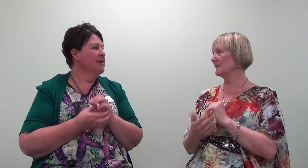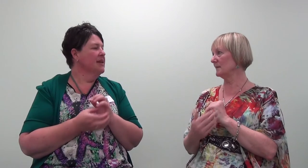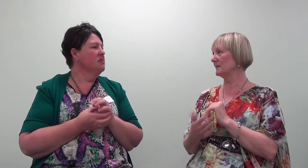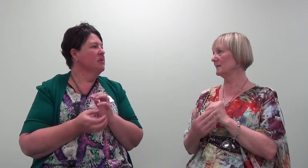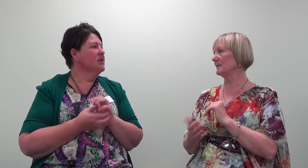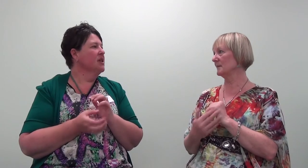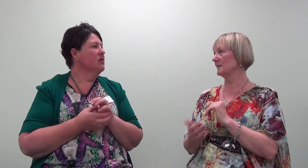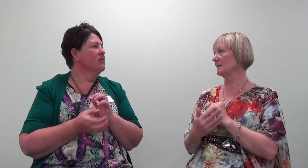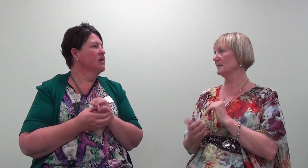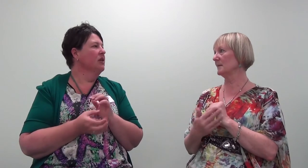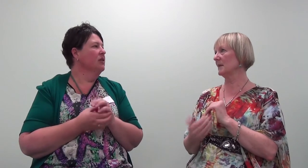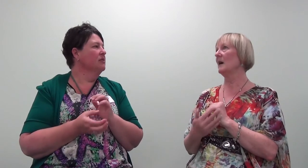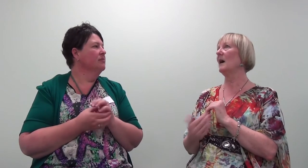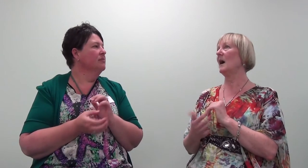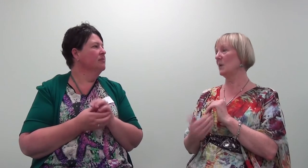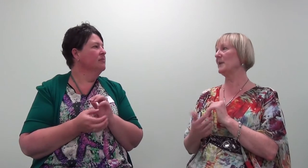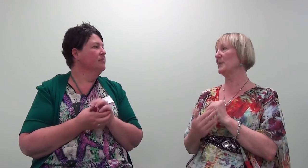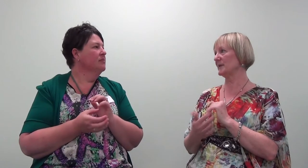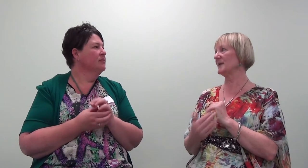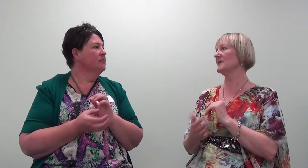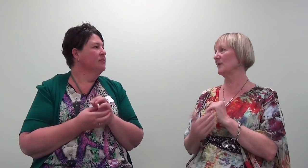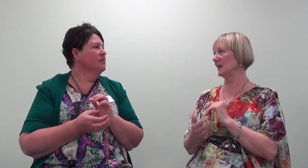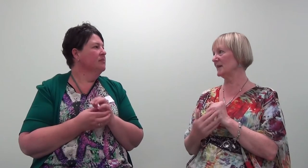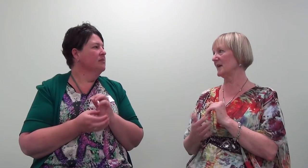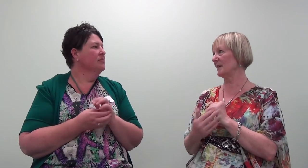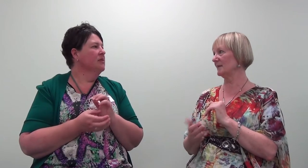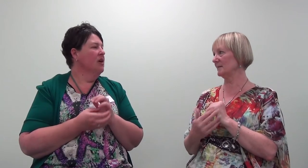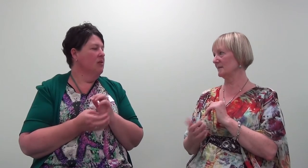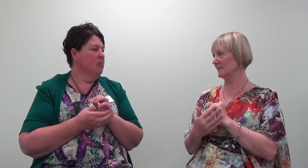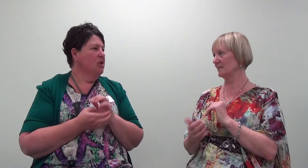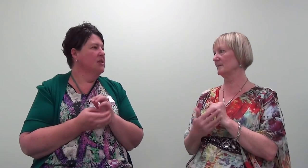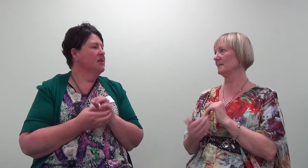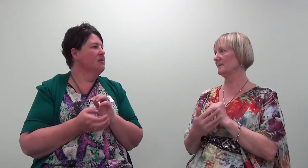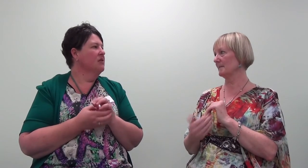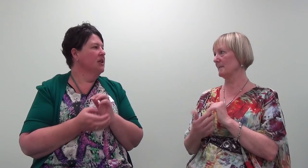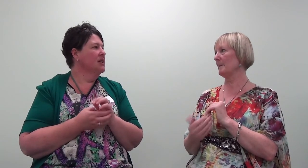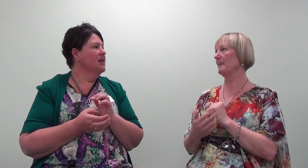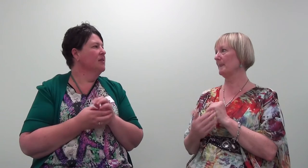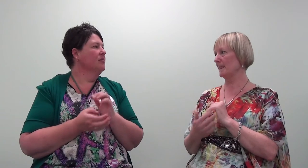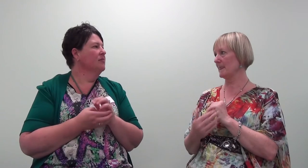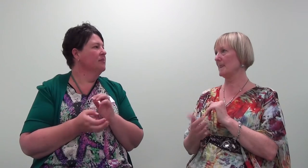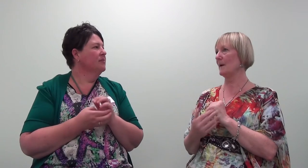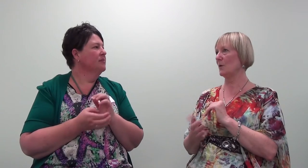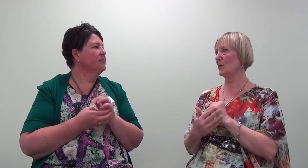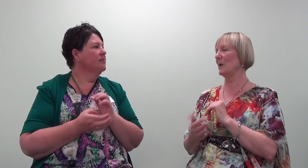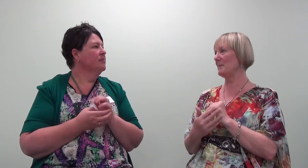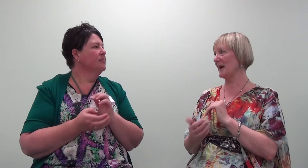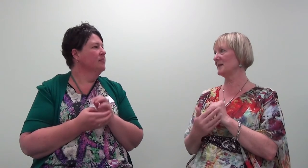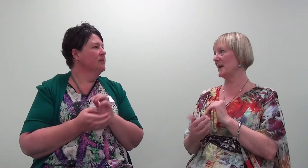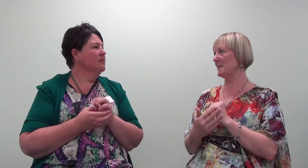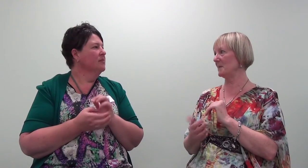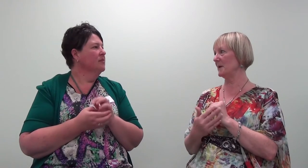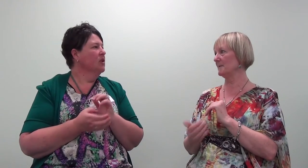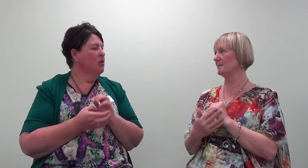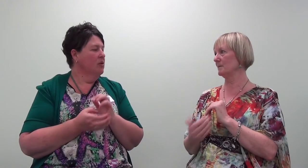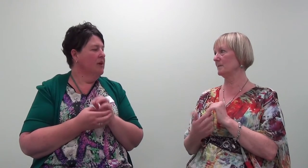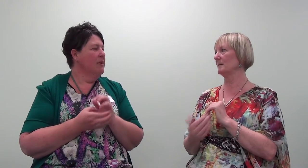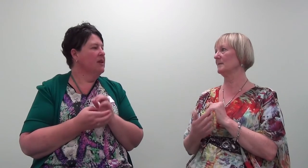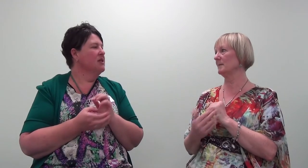And it's had to be a secret for so long. I want to process and release that. I want to process and release that. All the way back to that memory. All the way back to